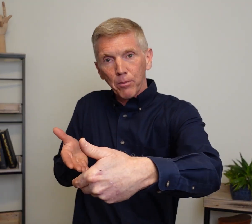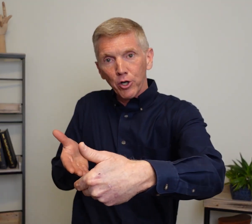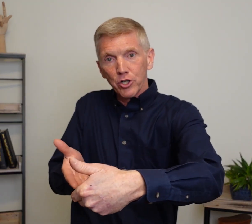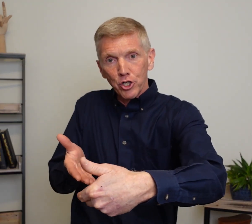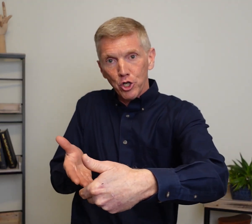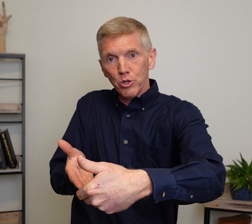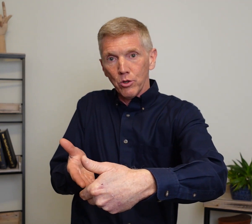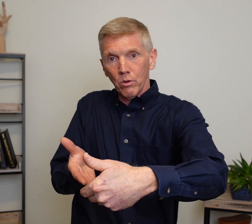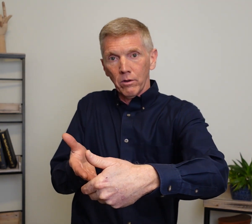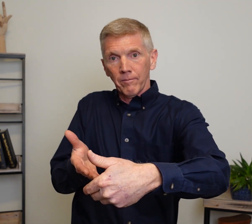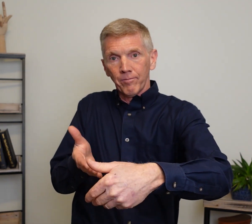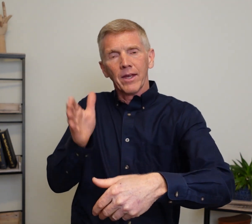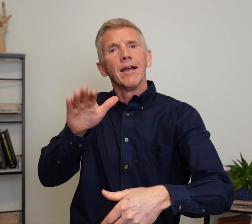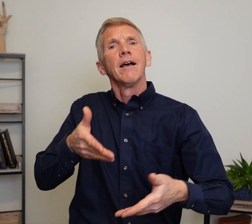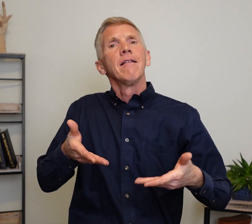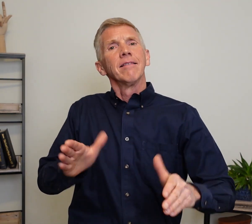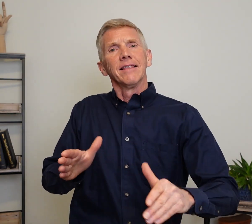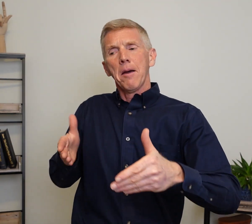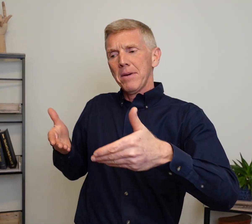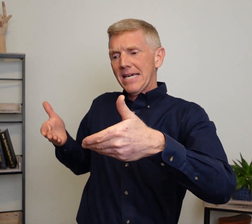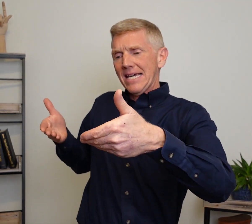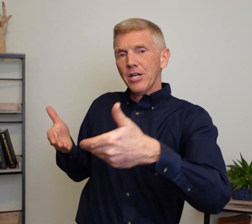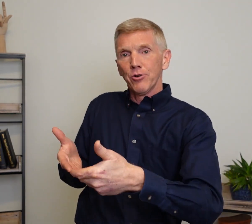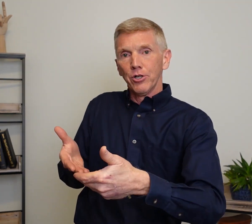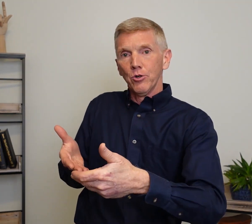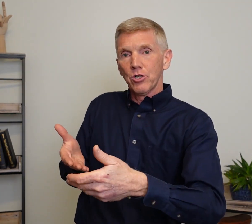person to you. Okay. Let me introduce.